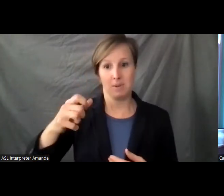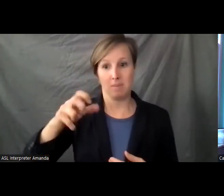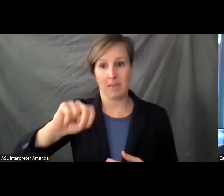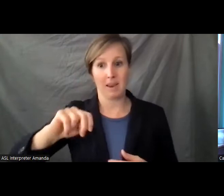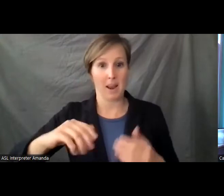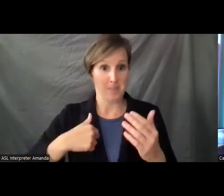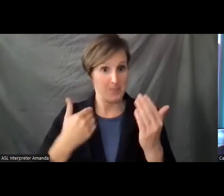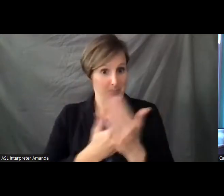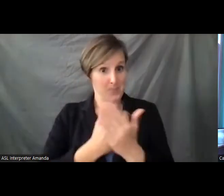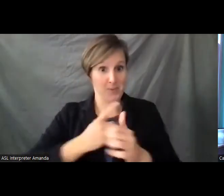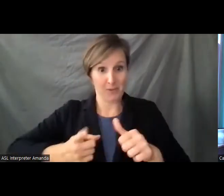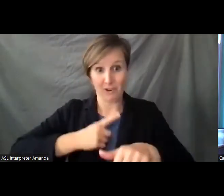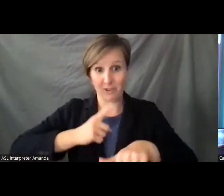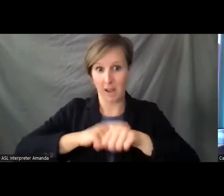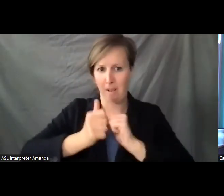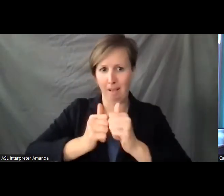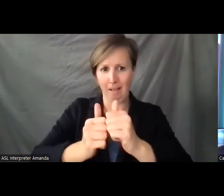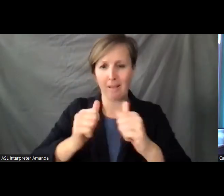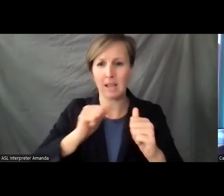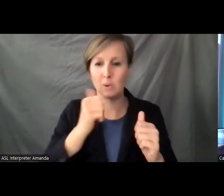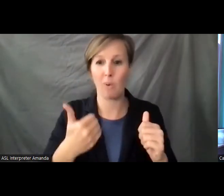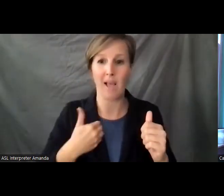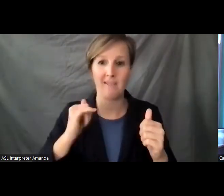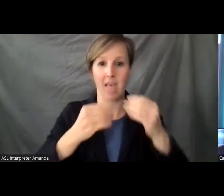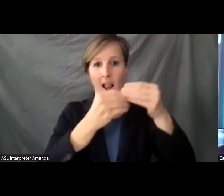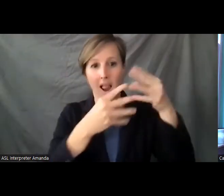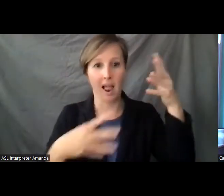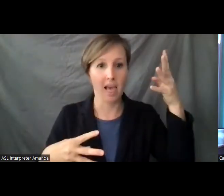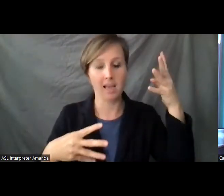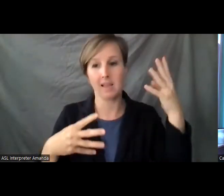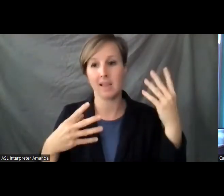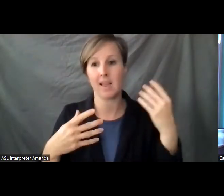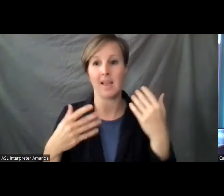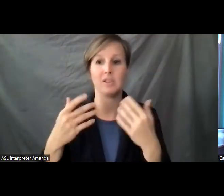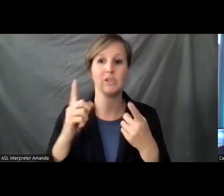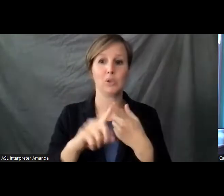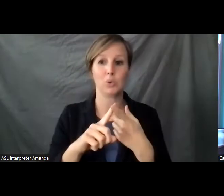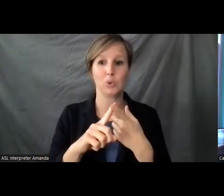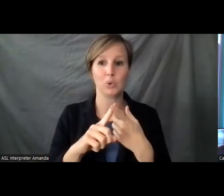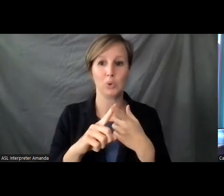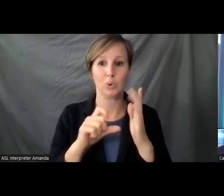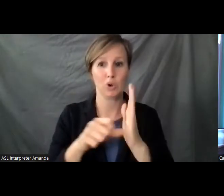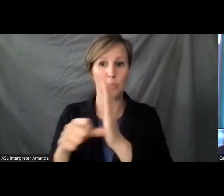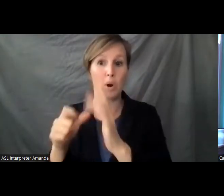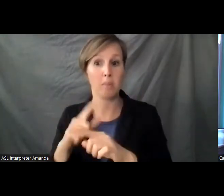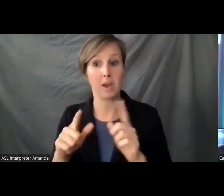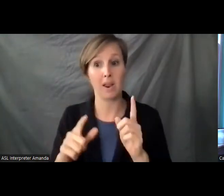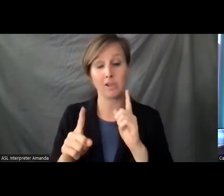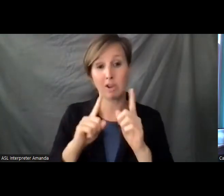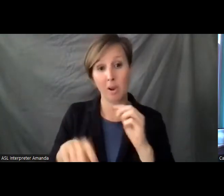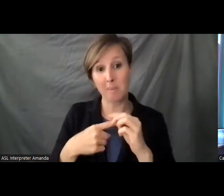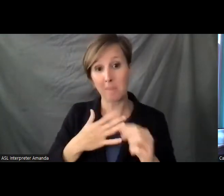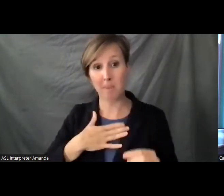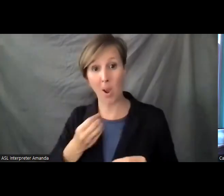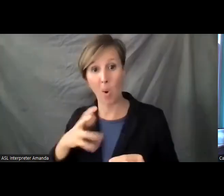is my first time running, so I don't have necessarily the long list of record to kind of enumerate. But I talk about my own personal